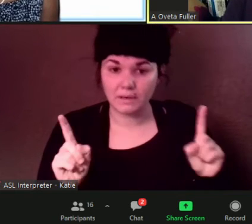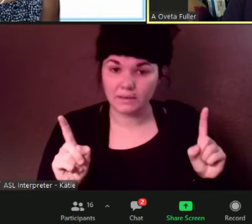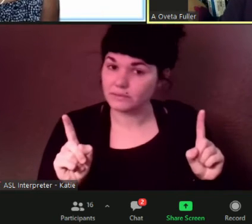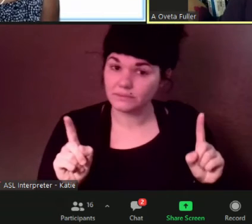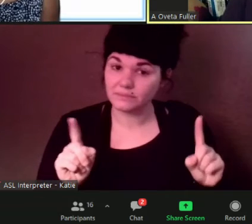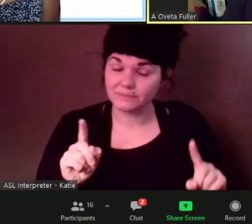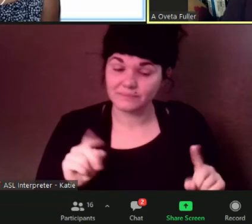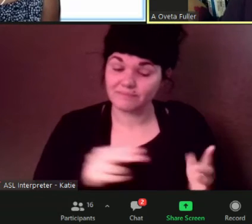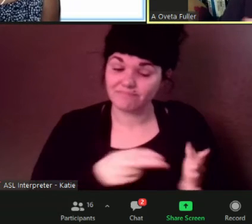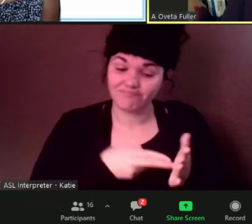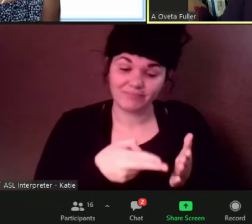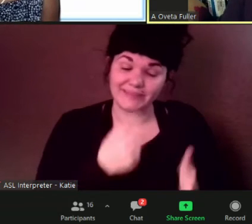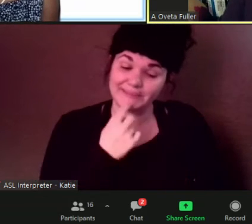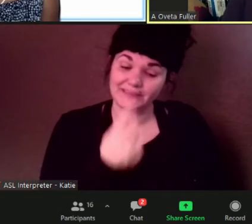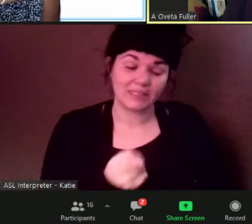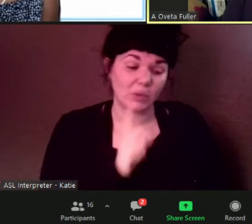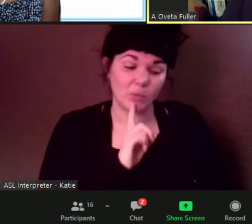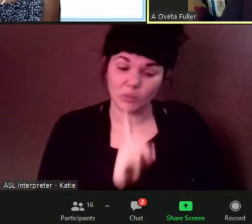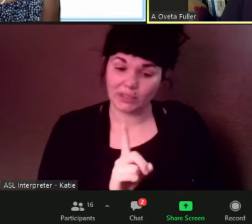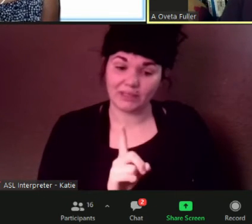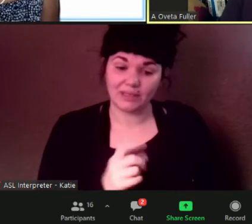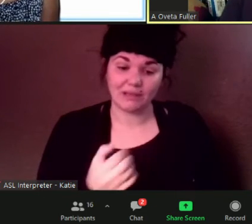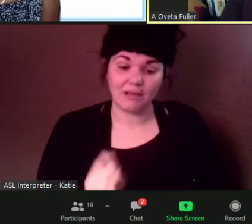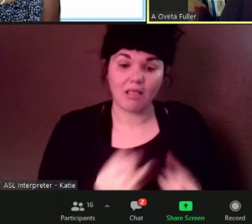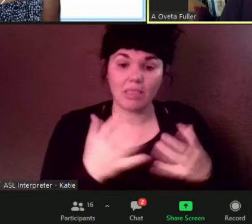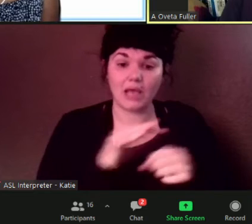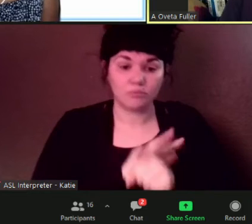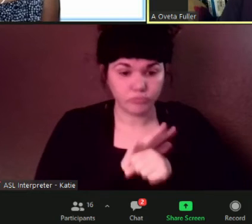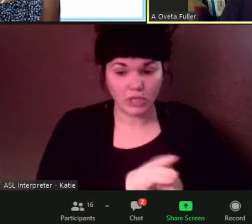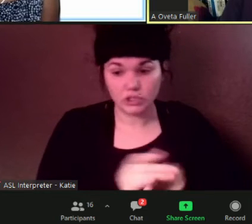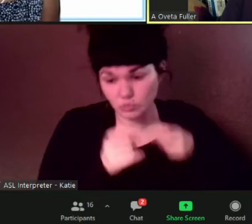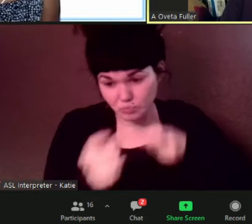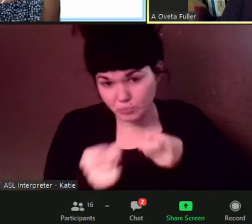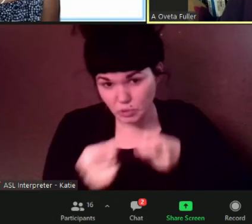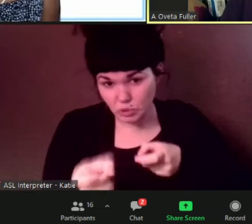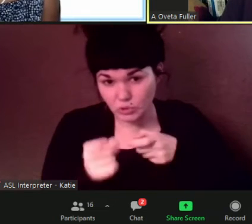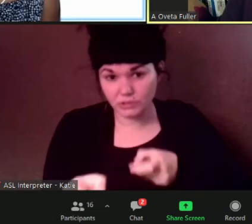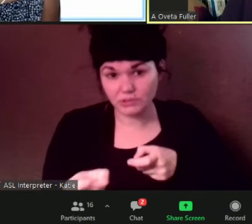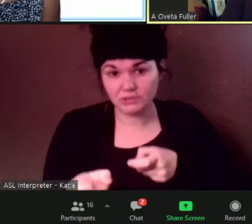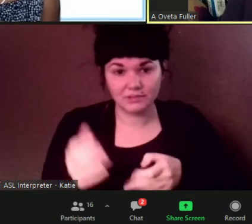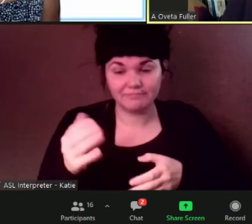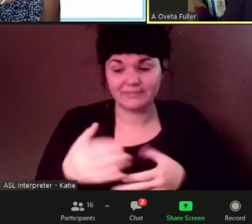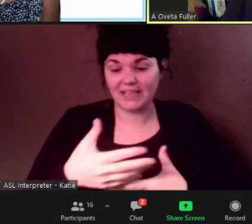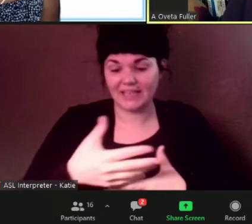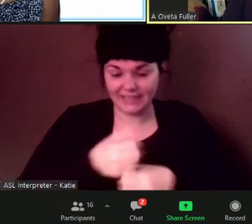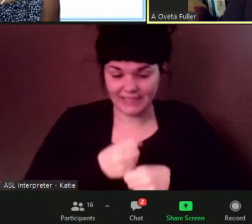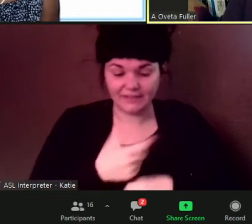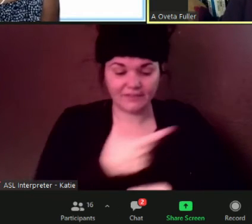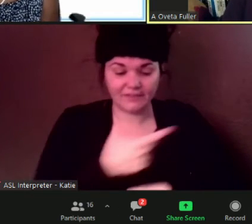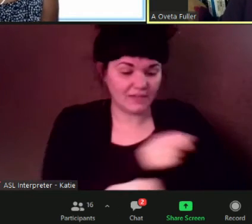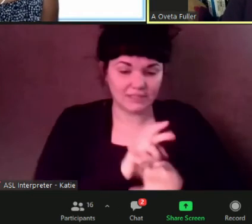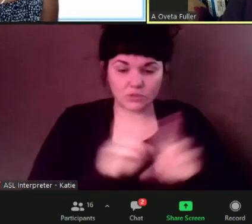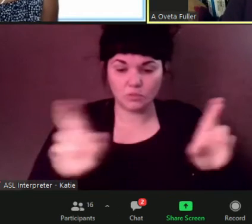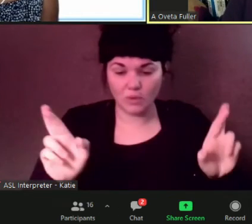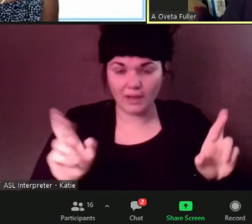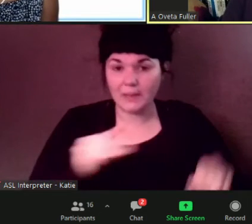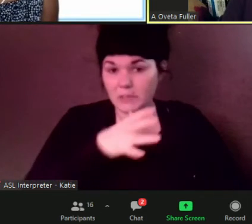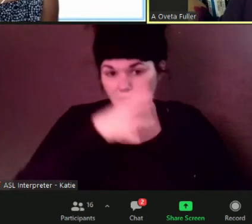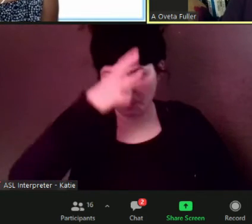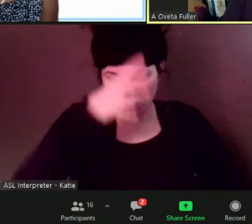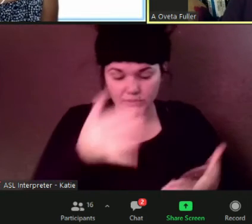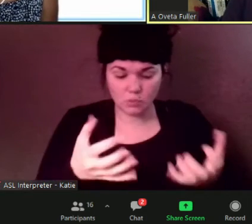that parents can feel that they can have a means to protect their children the vaccines are wonderfully protective